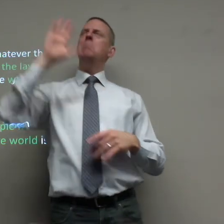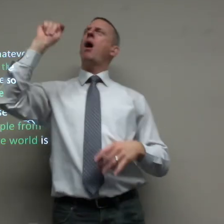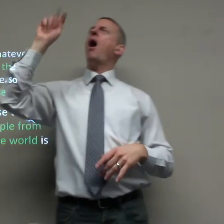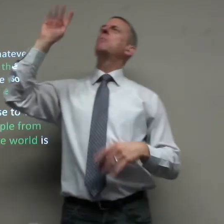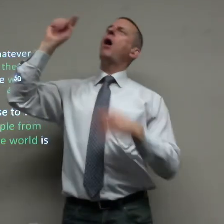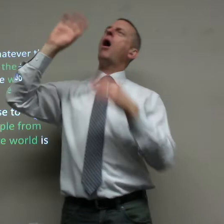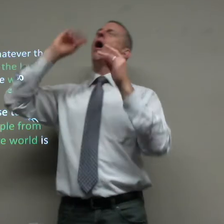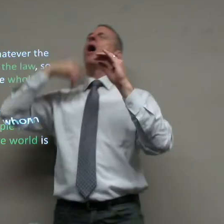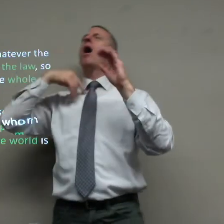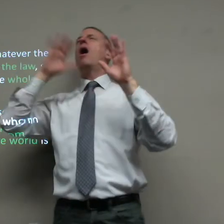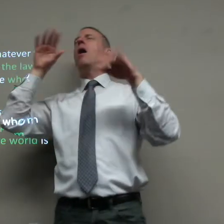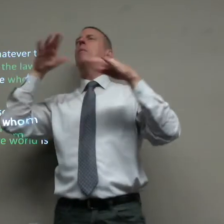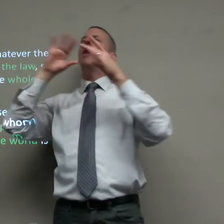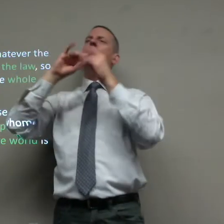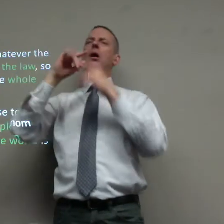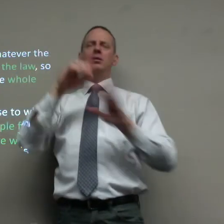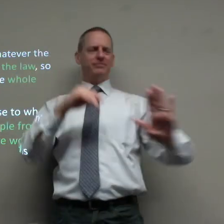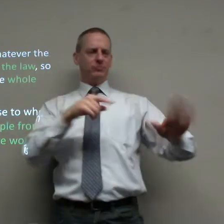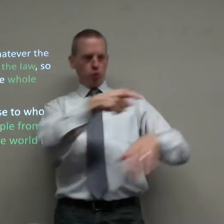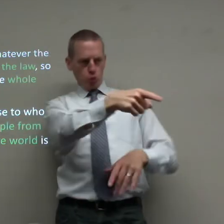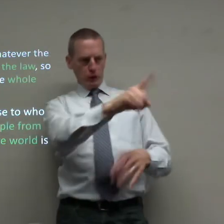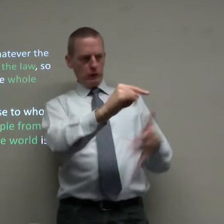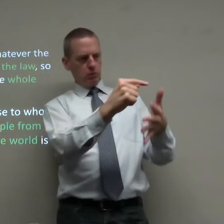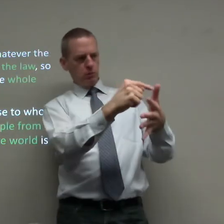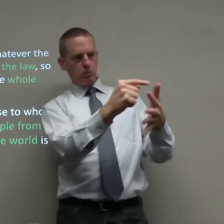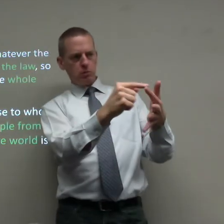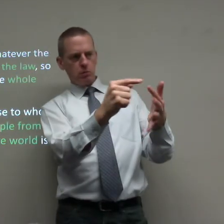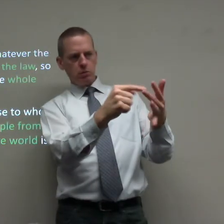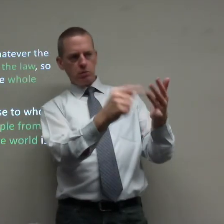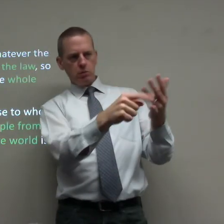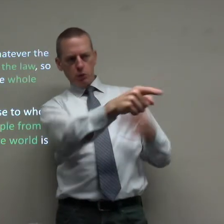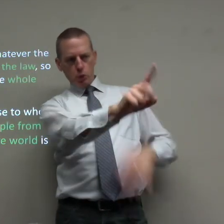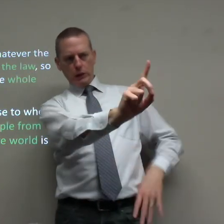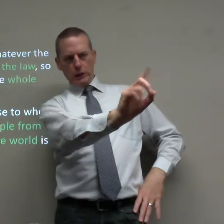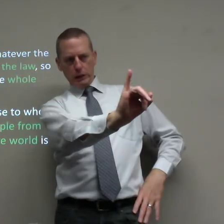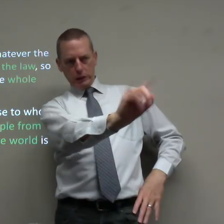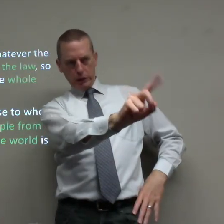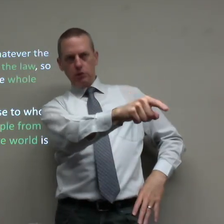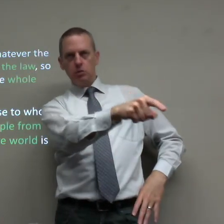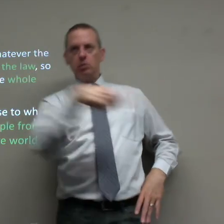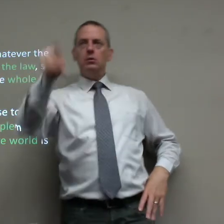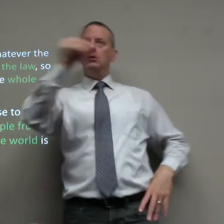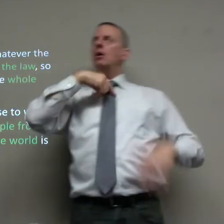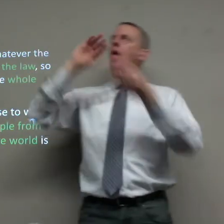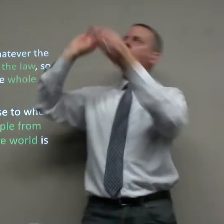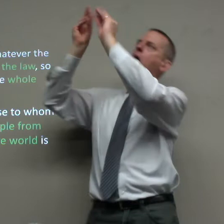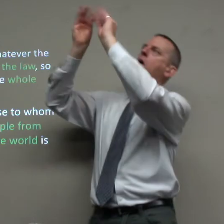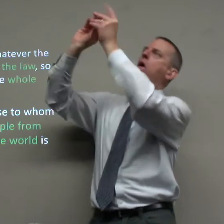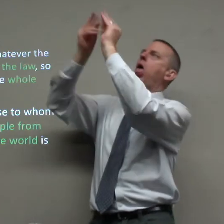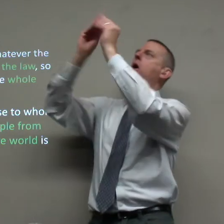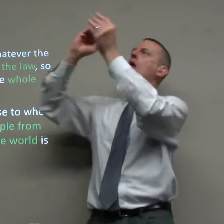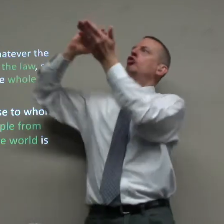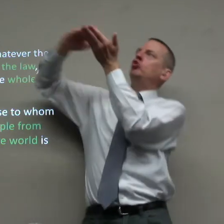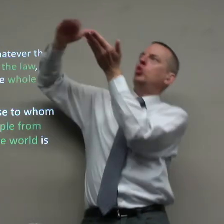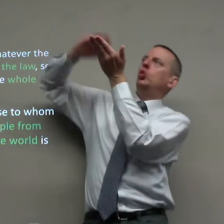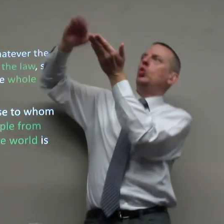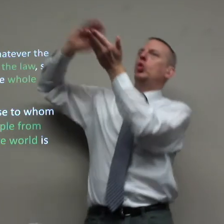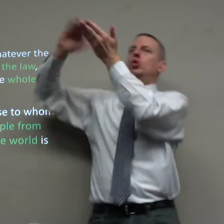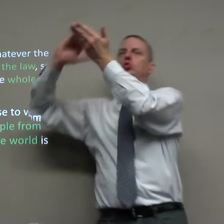God you can't say but but but to God he will tell us what we did we might try to give